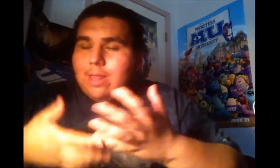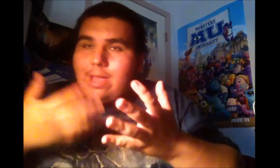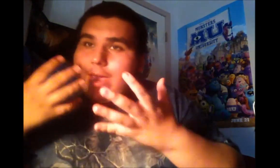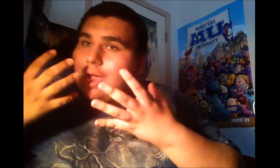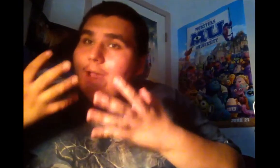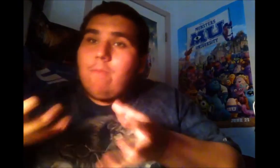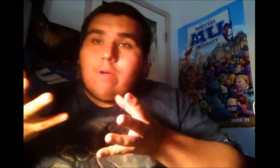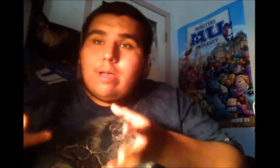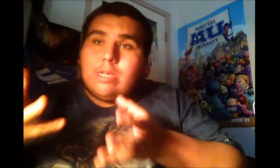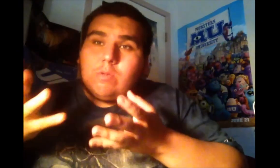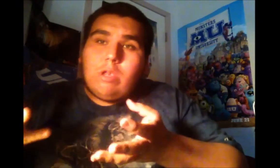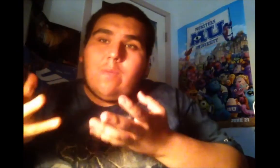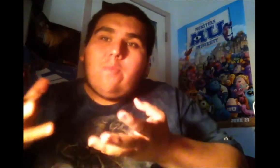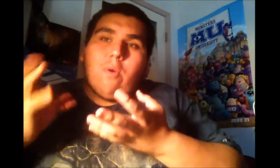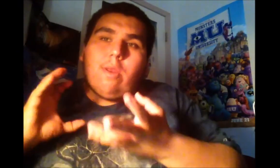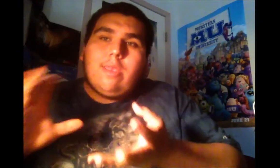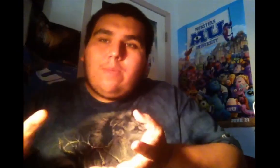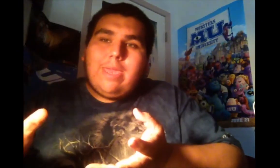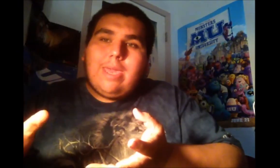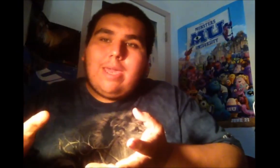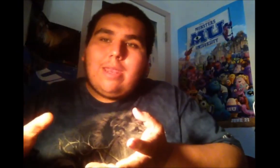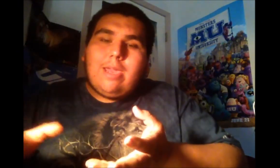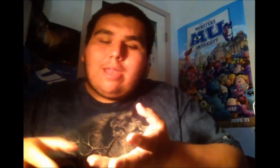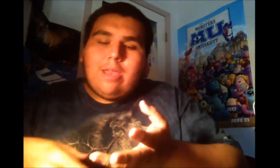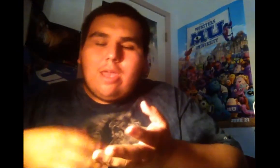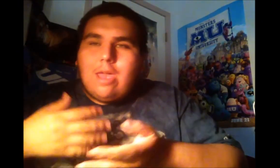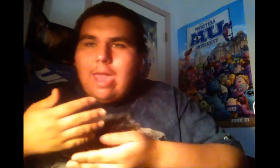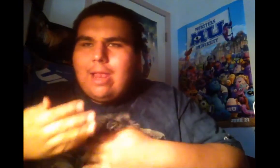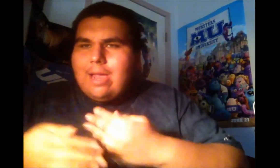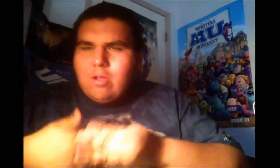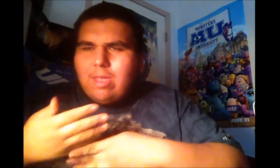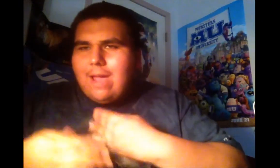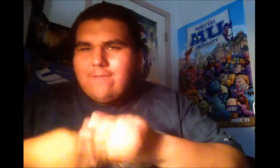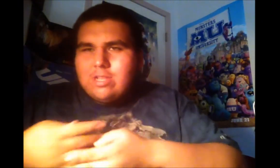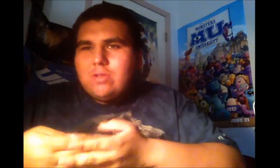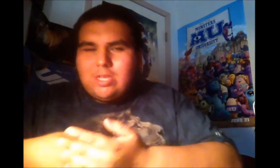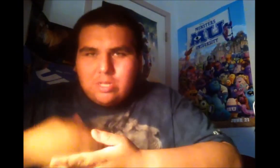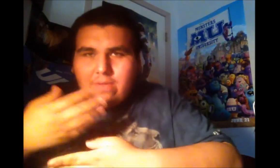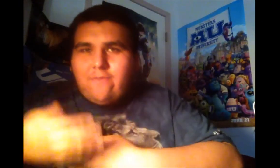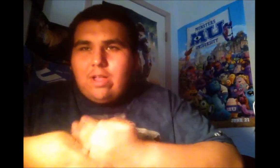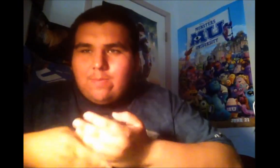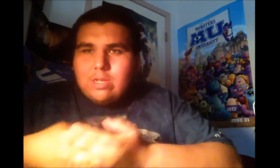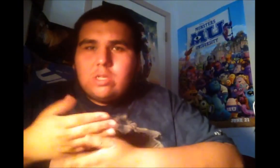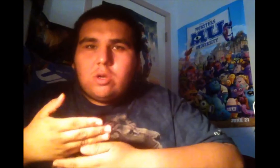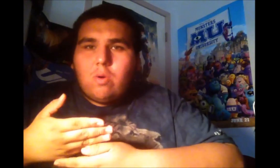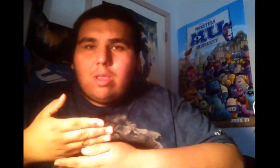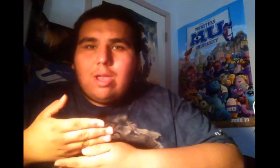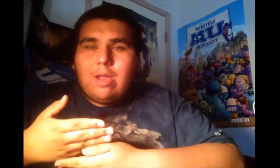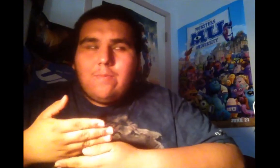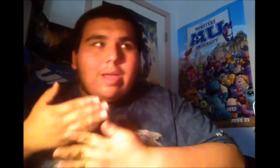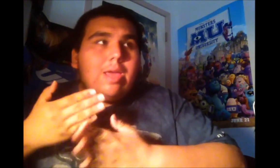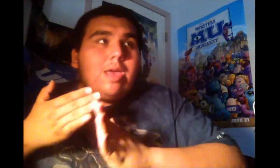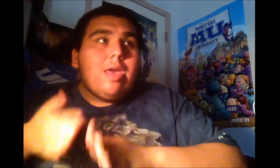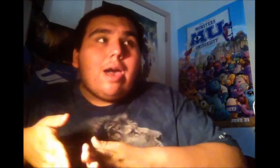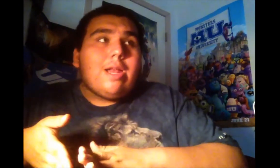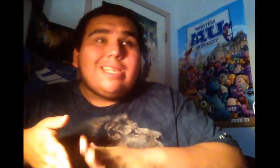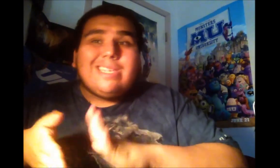Like, I was really bored in the beginning. And I know they have to do that to develop the storyline. But honestly,